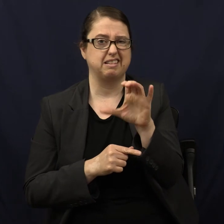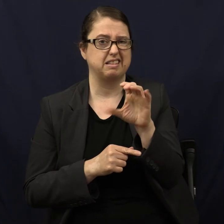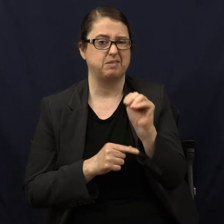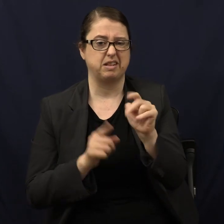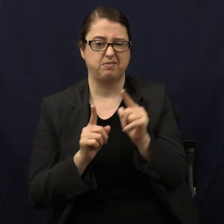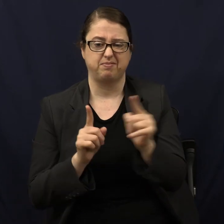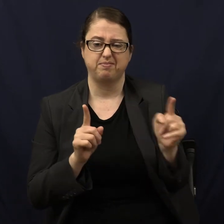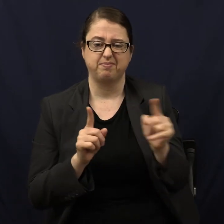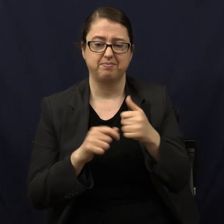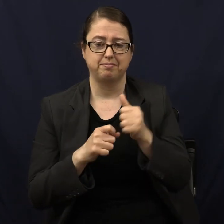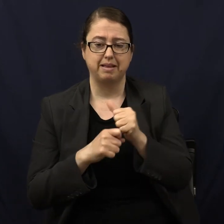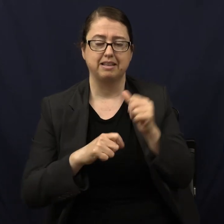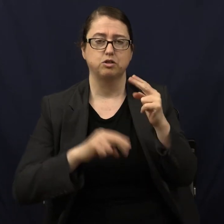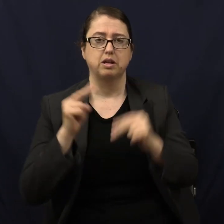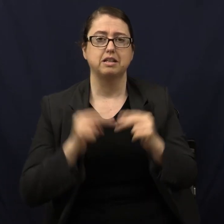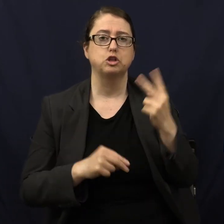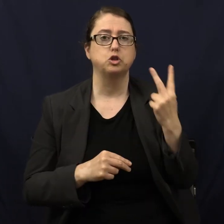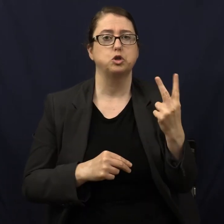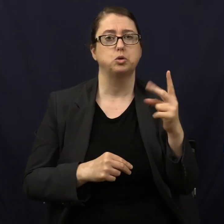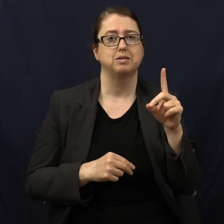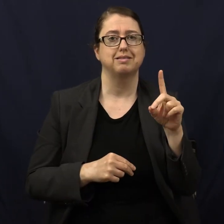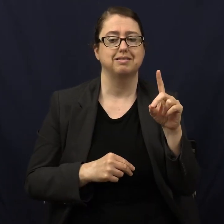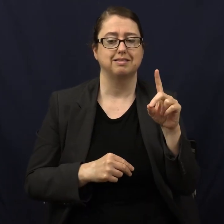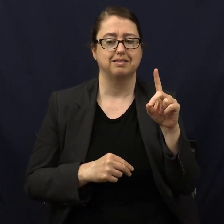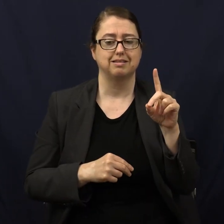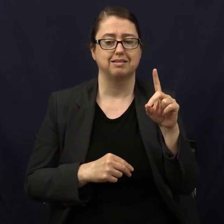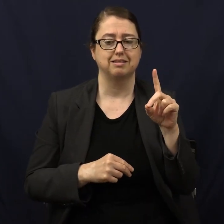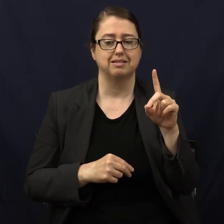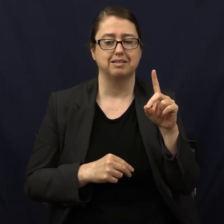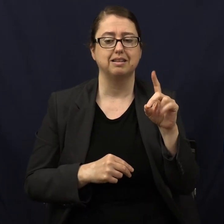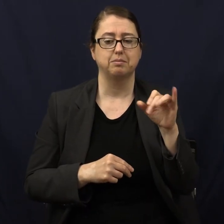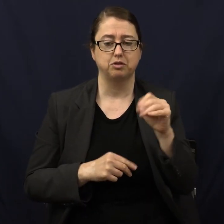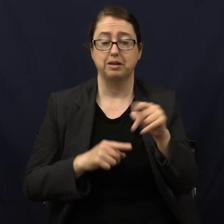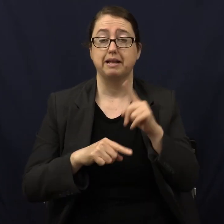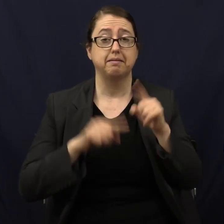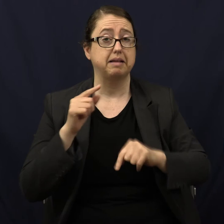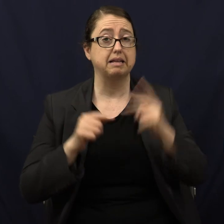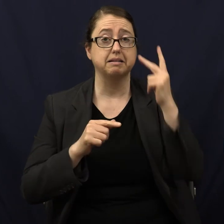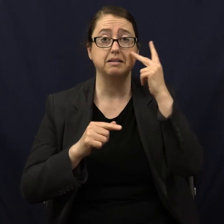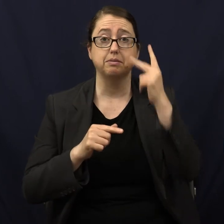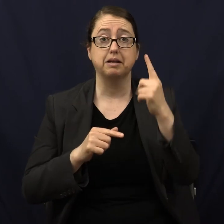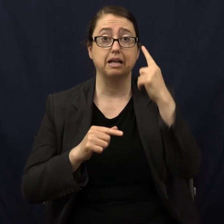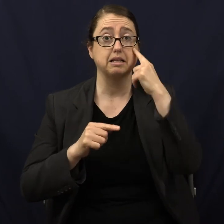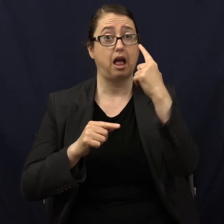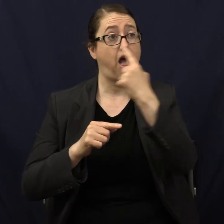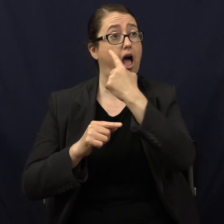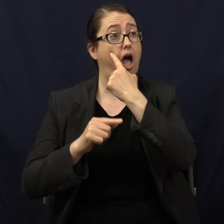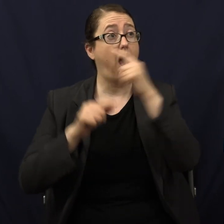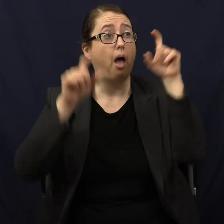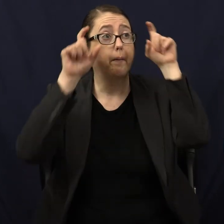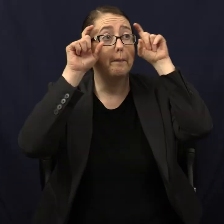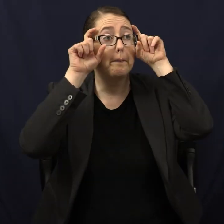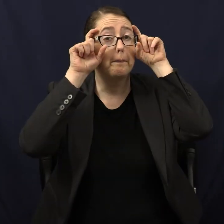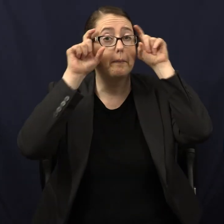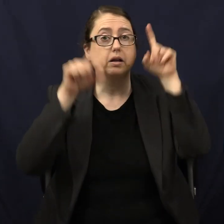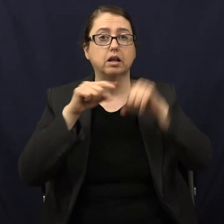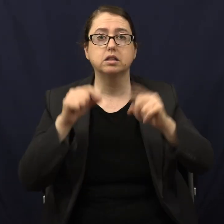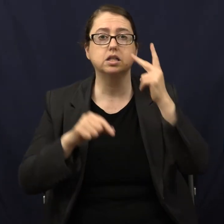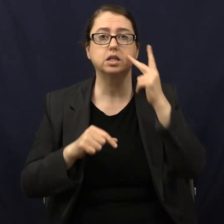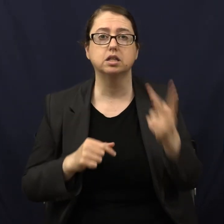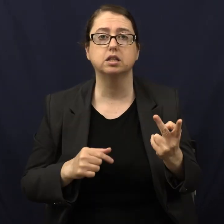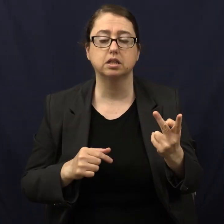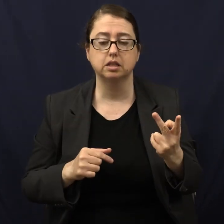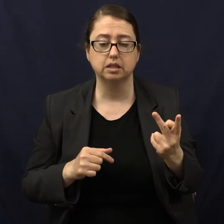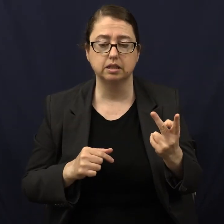a structure that's two meters in diameter. And he doesn't even see it, right? Because his eye is a fish eye lens. plows the sand,